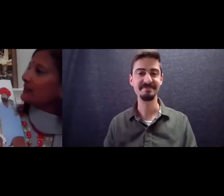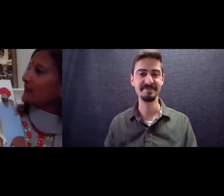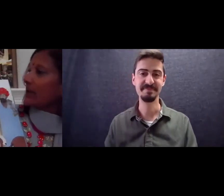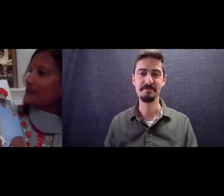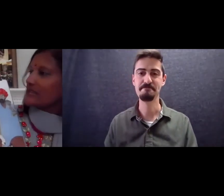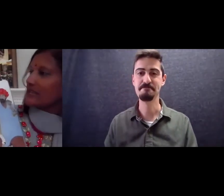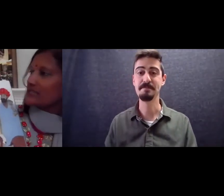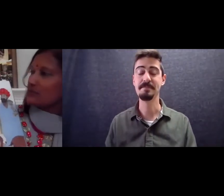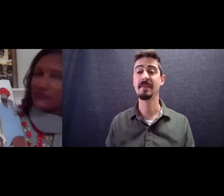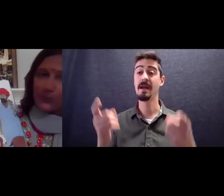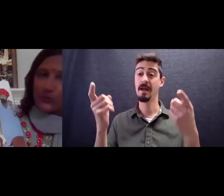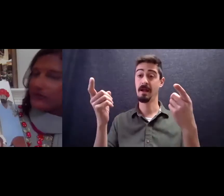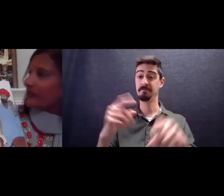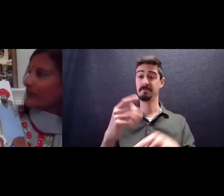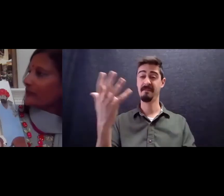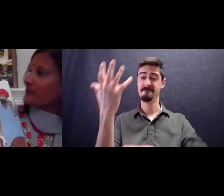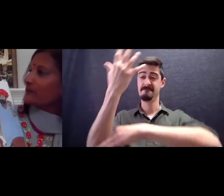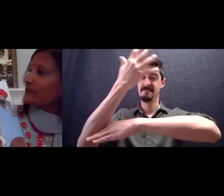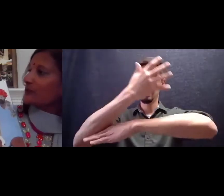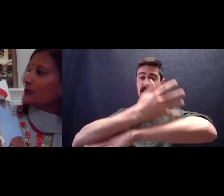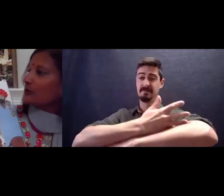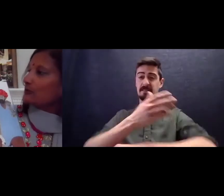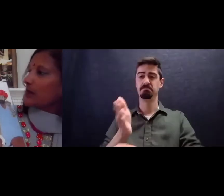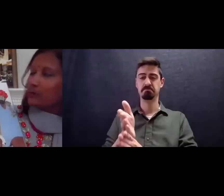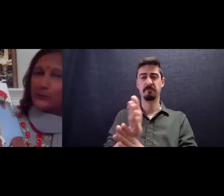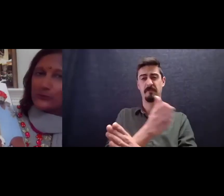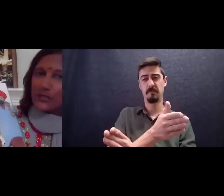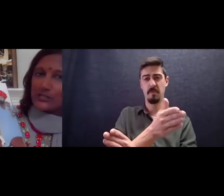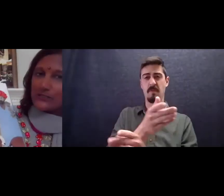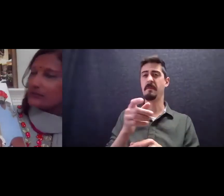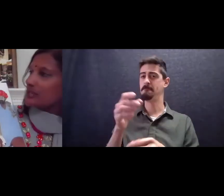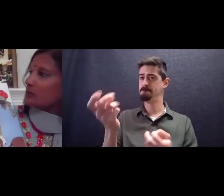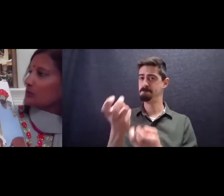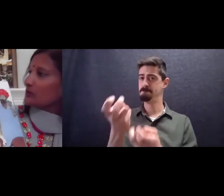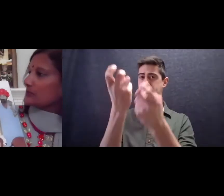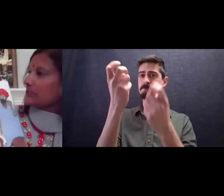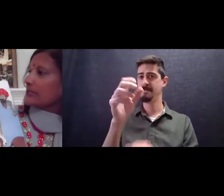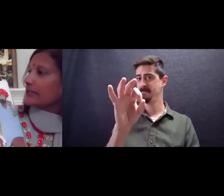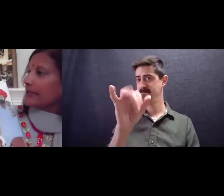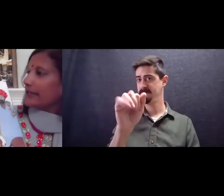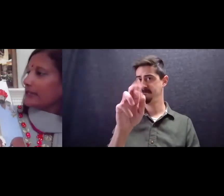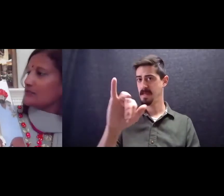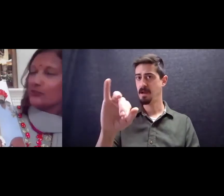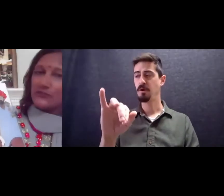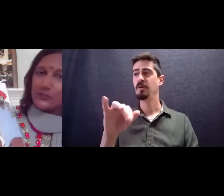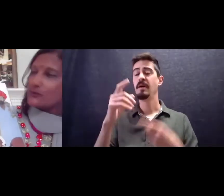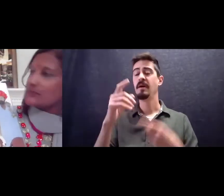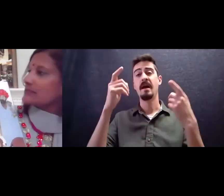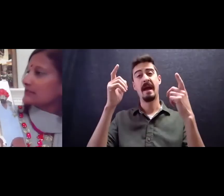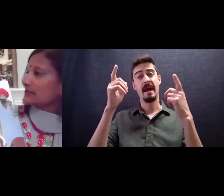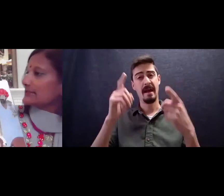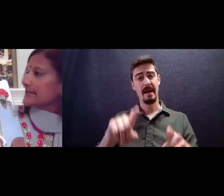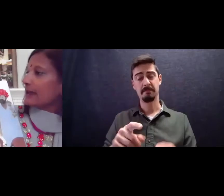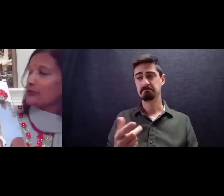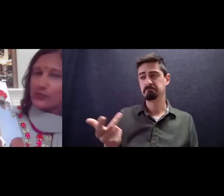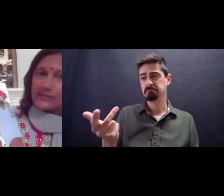five days five before the fair Bapu, Raja, Kamel and a handful of goats